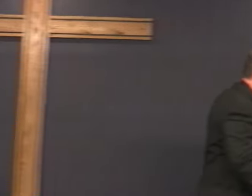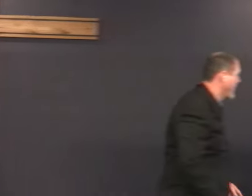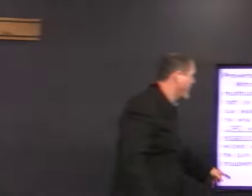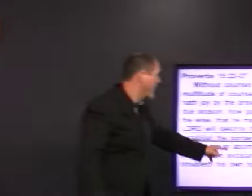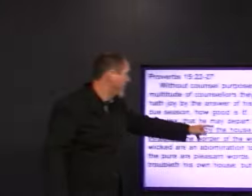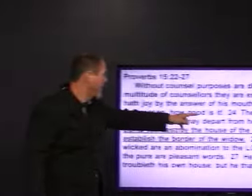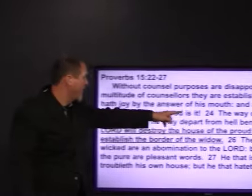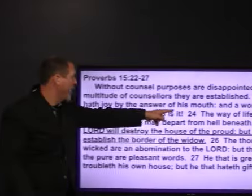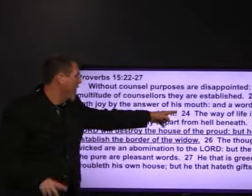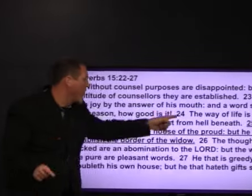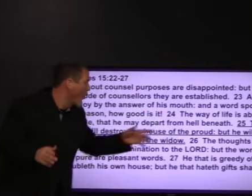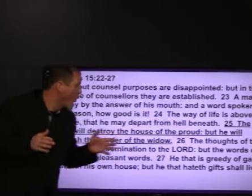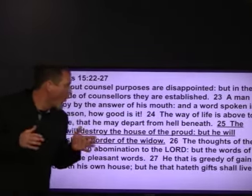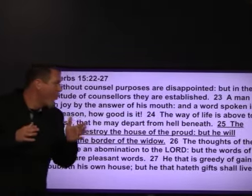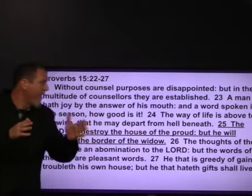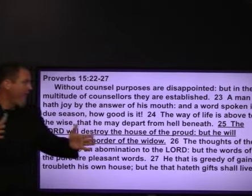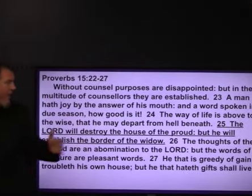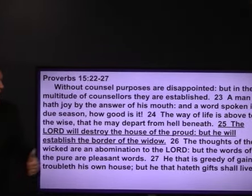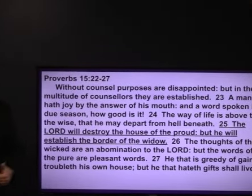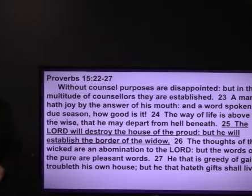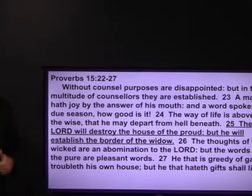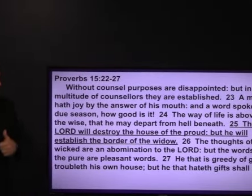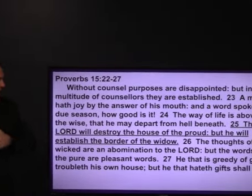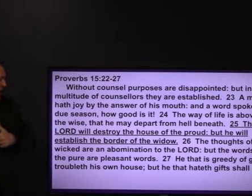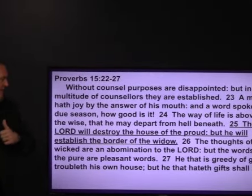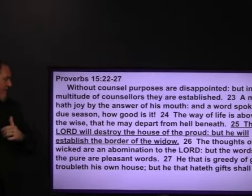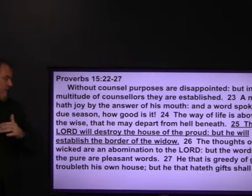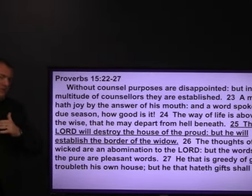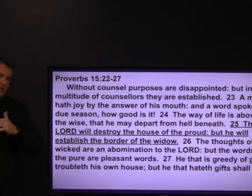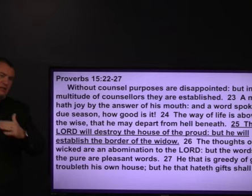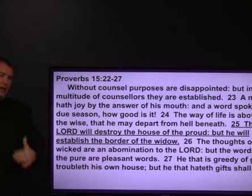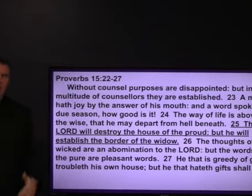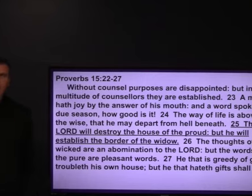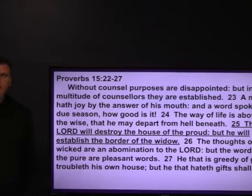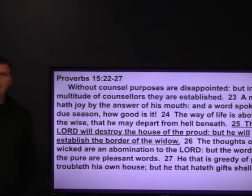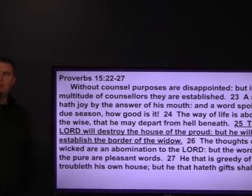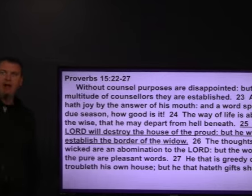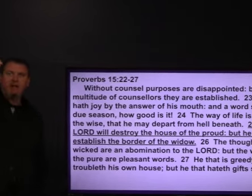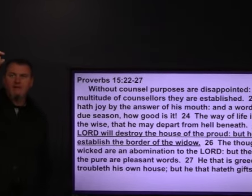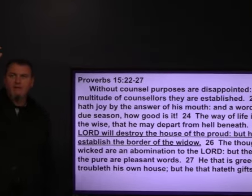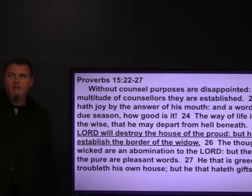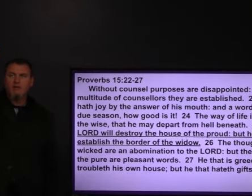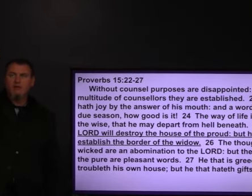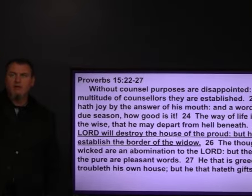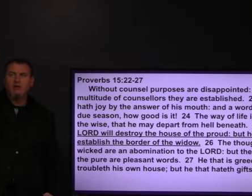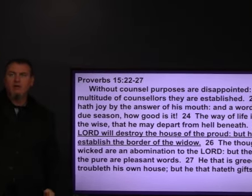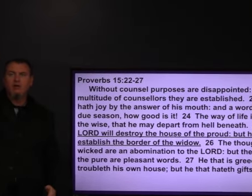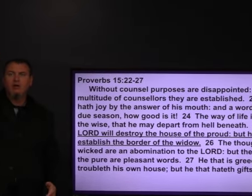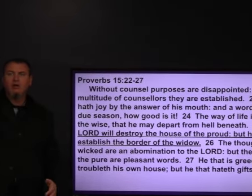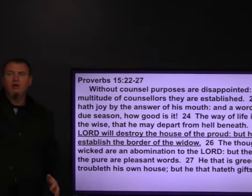that's one verse 24 the way of life is above to the wise